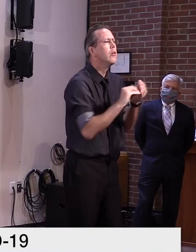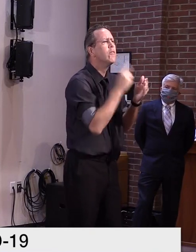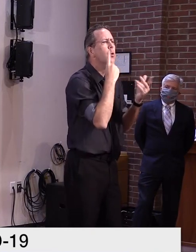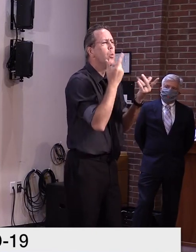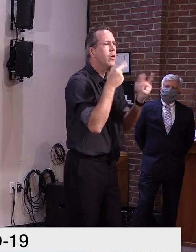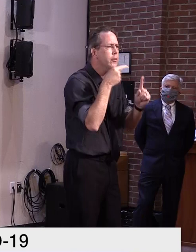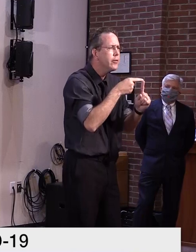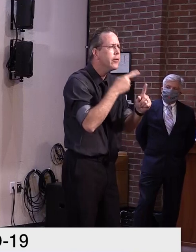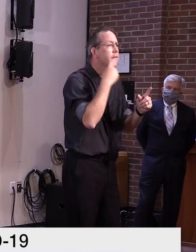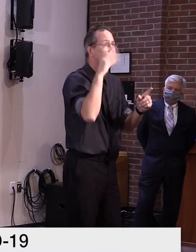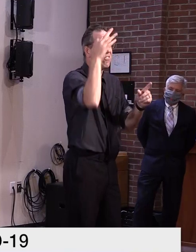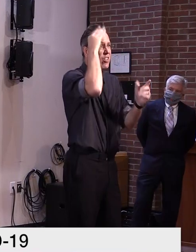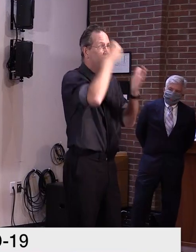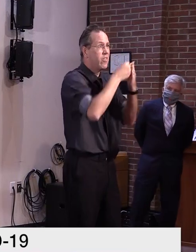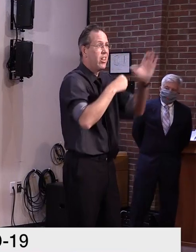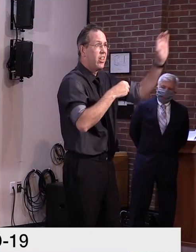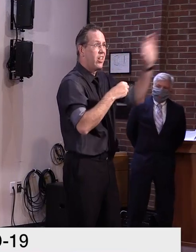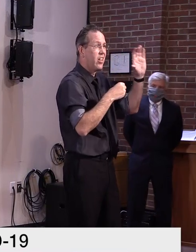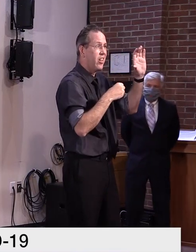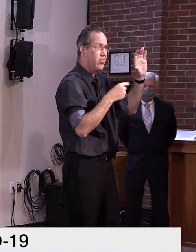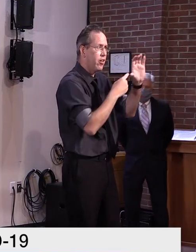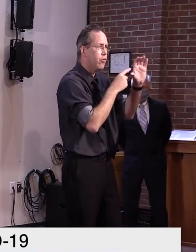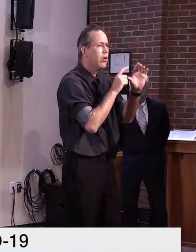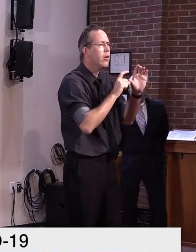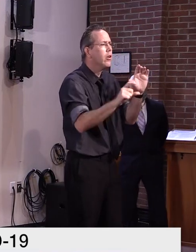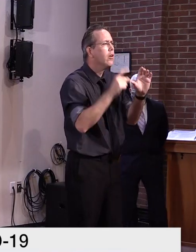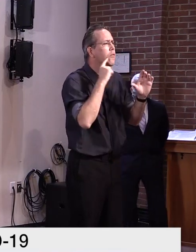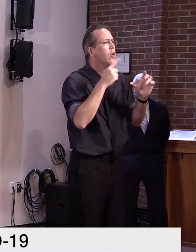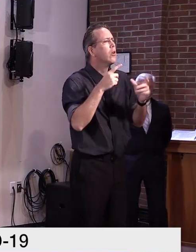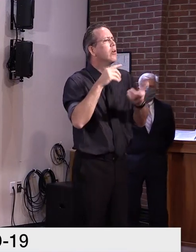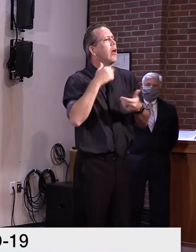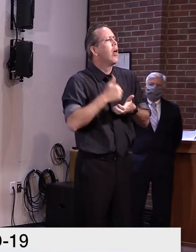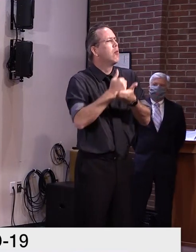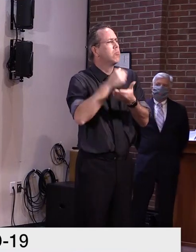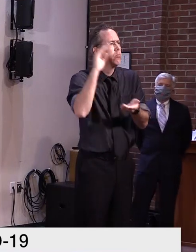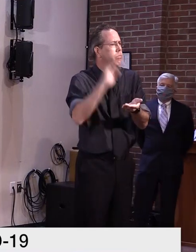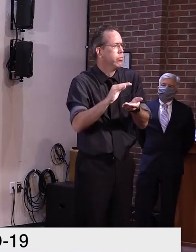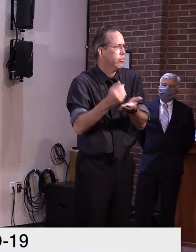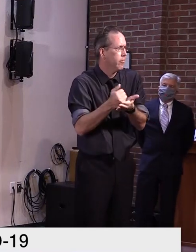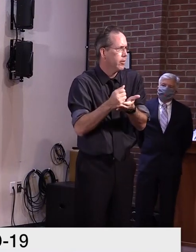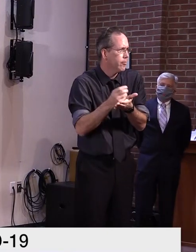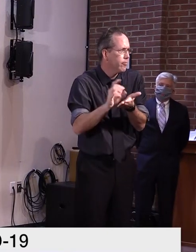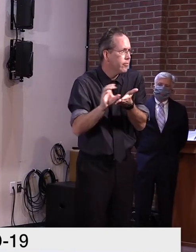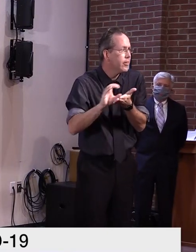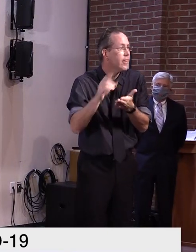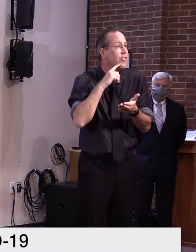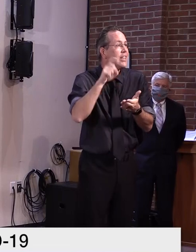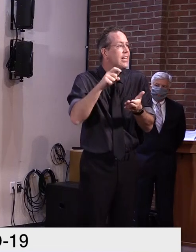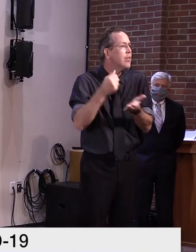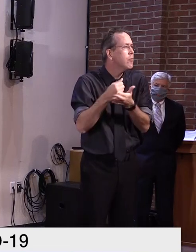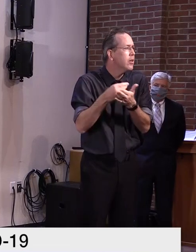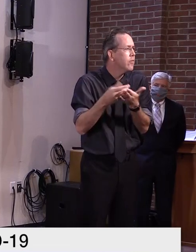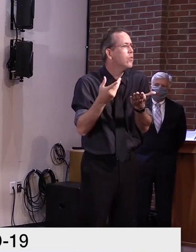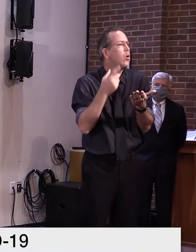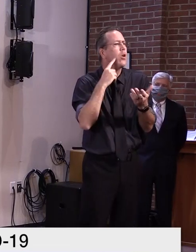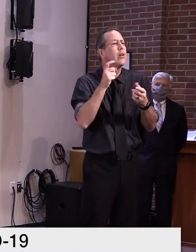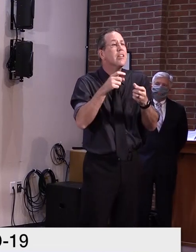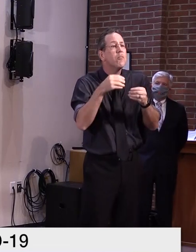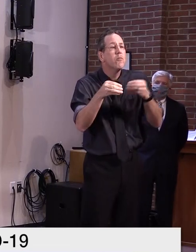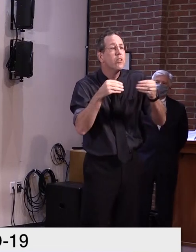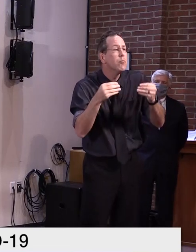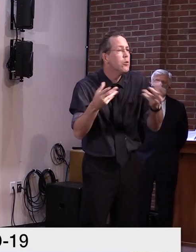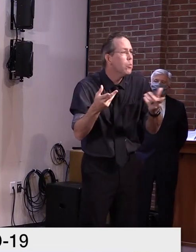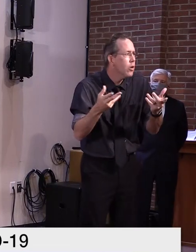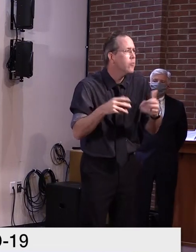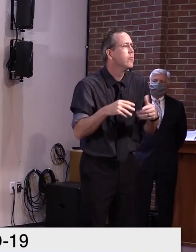federal funds from the relief funds, uh, to be utilized for that purpose if we were able to get flexibility, uh, from, uh,